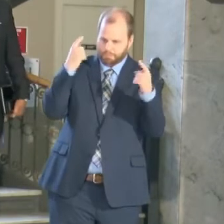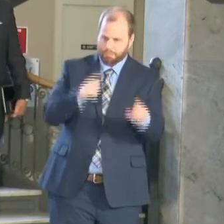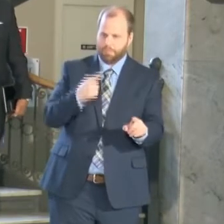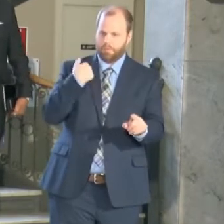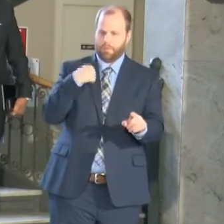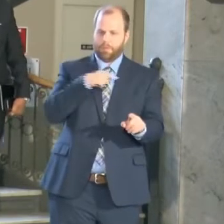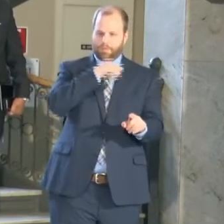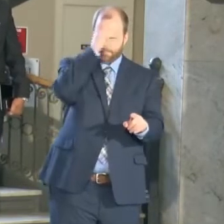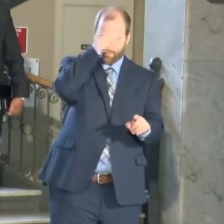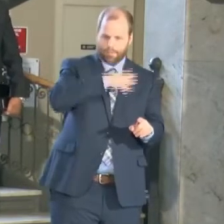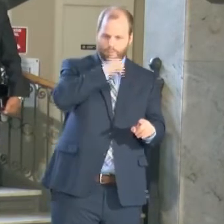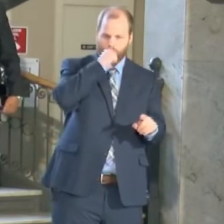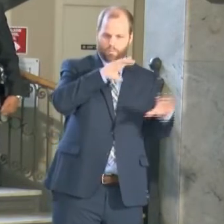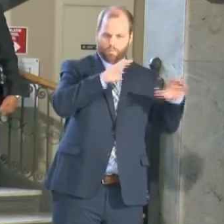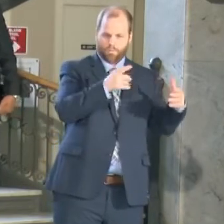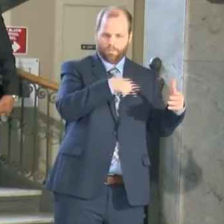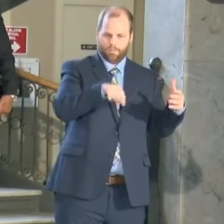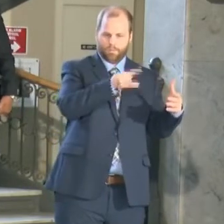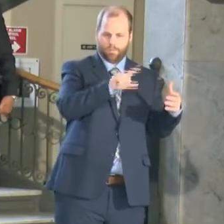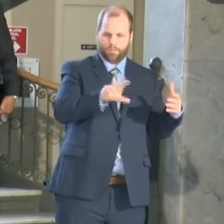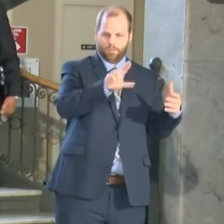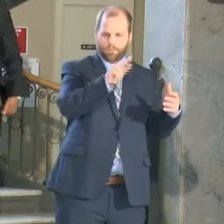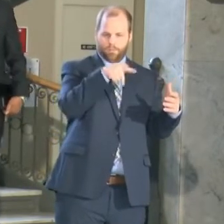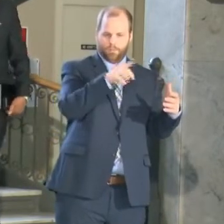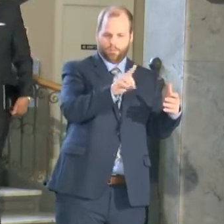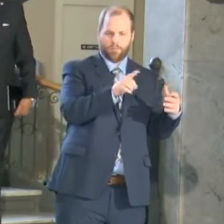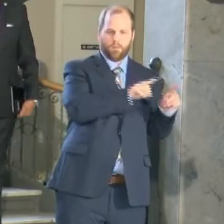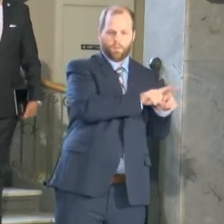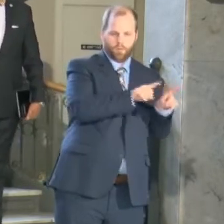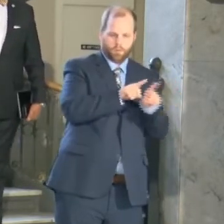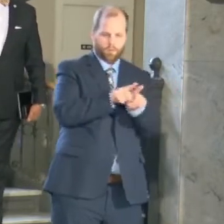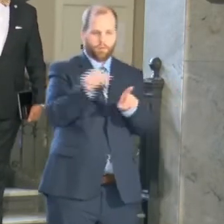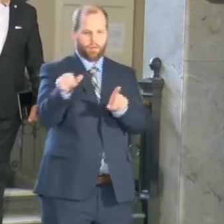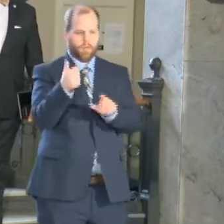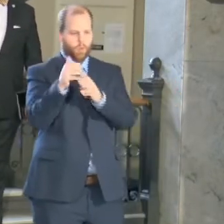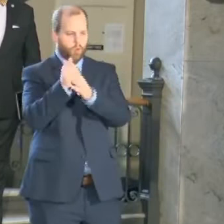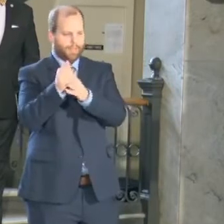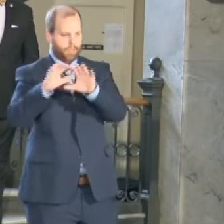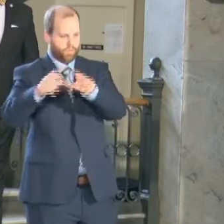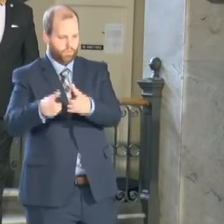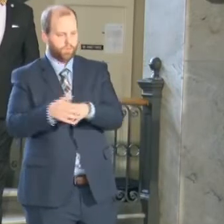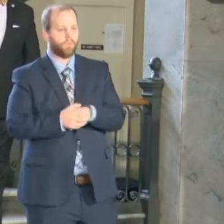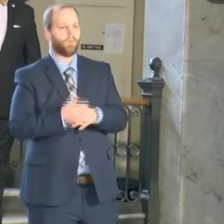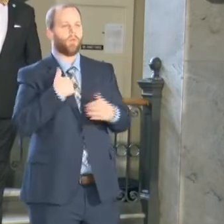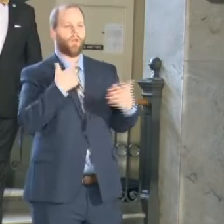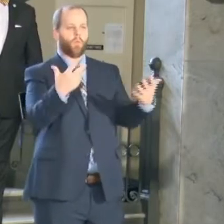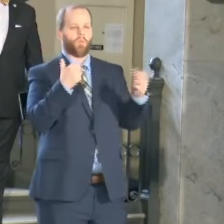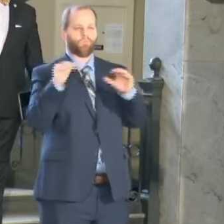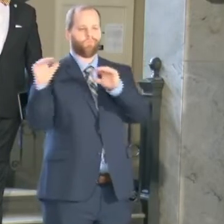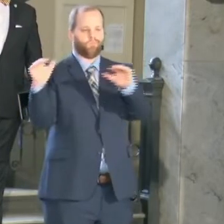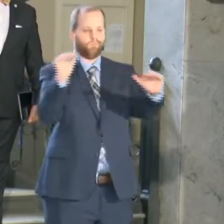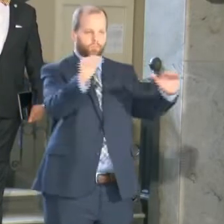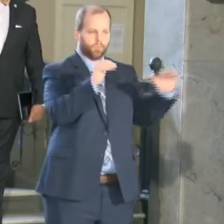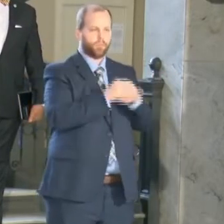Haskins and Chief Bully. I just want to remind you all each time we talk, we talk about the hard work